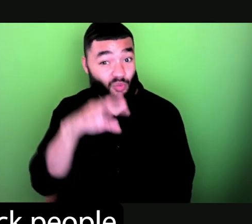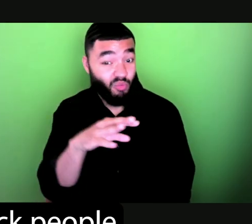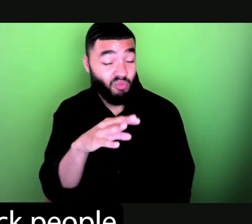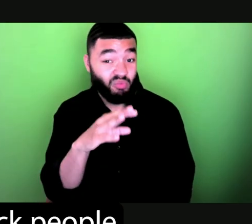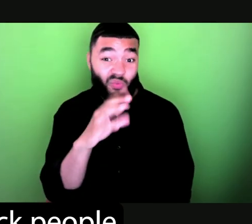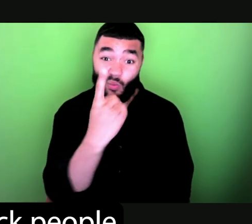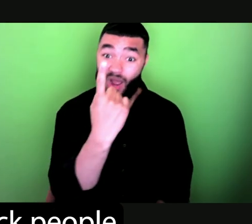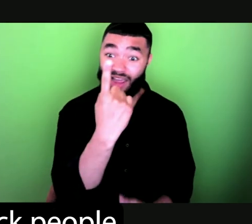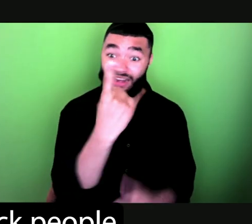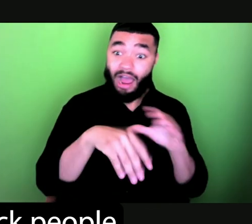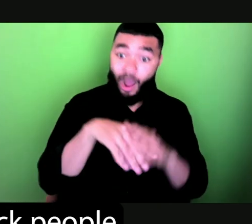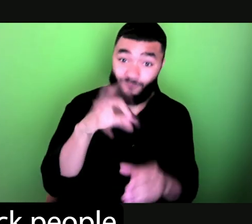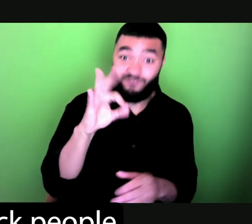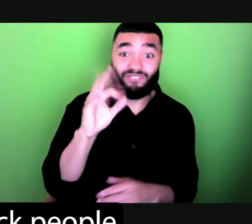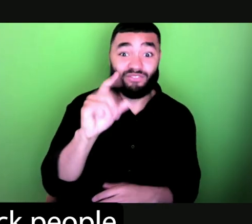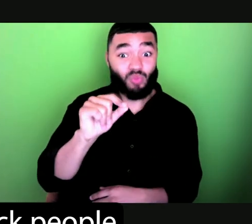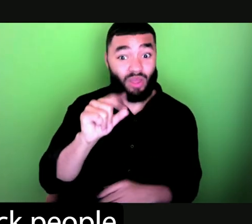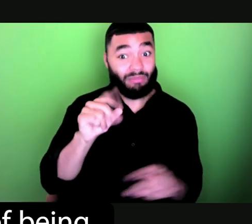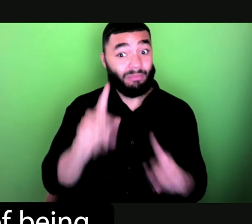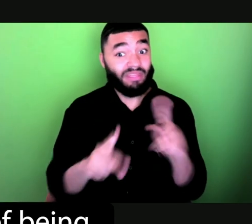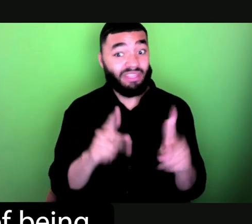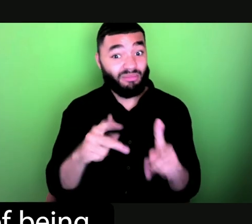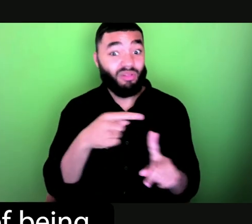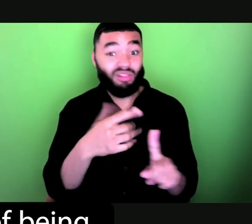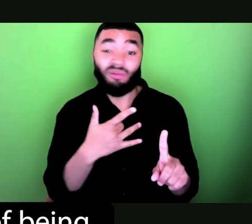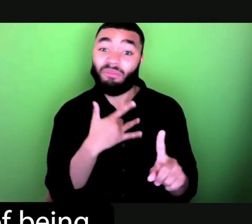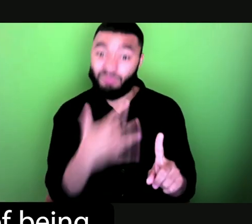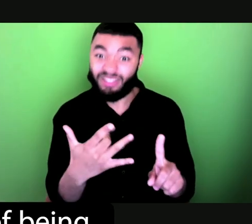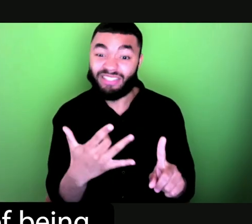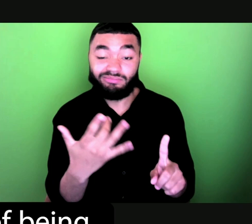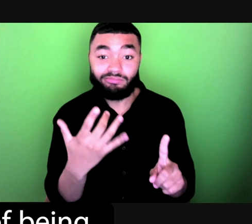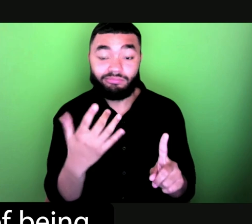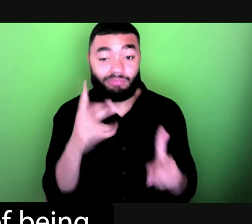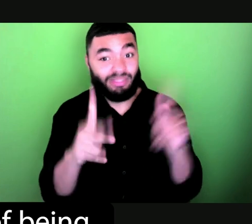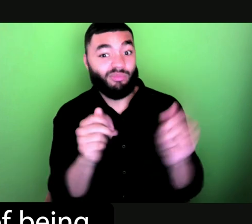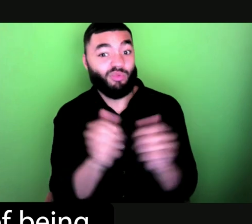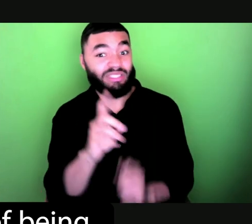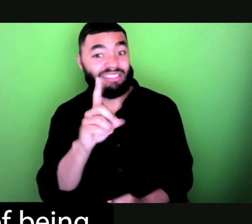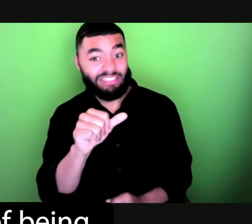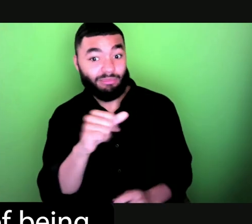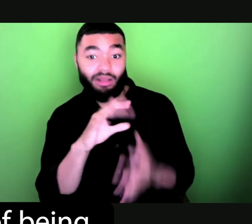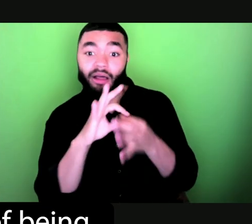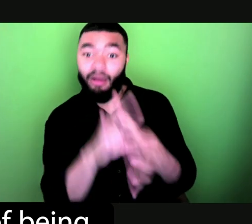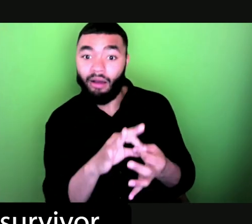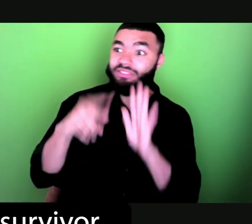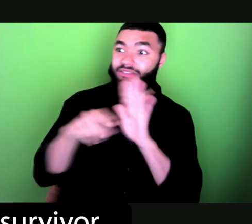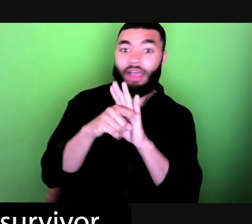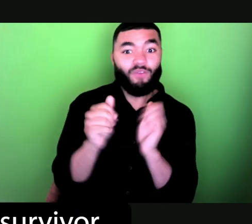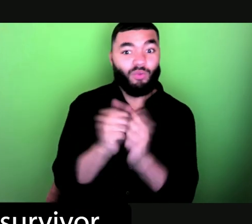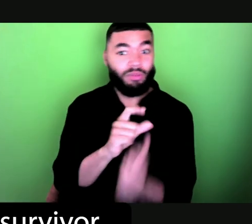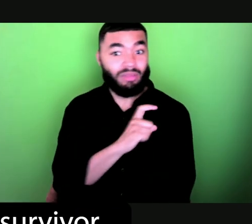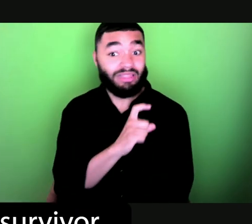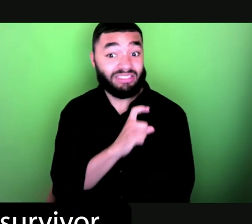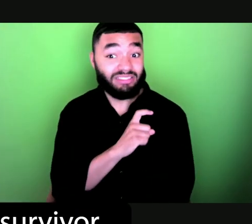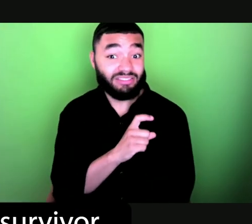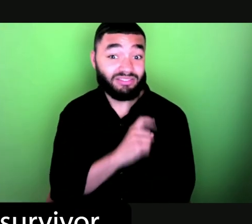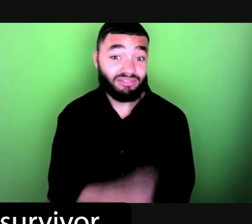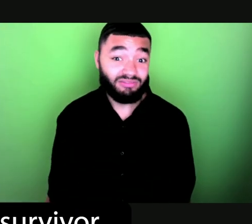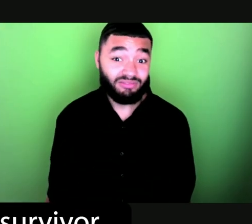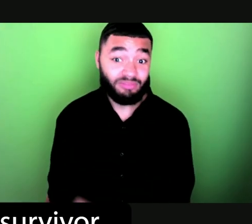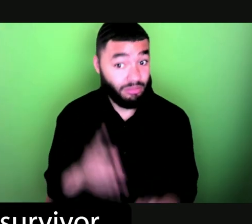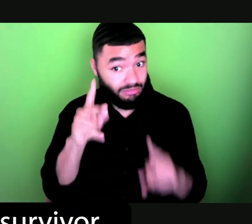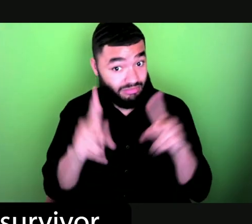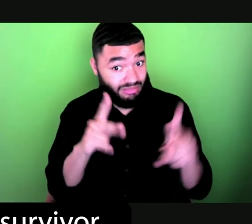And generally, Black people with disabilities experience a 53% chance of being arrested by the age of 28. I'm personally a survivor